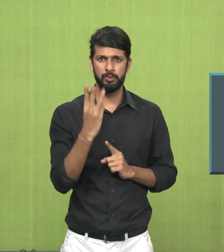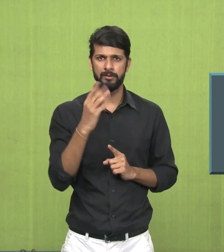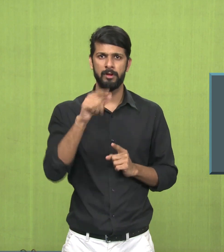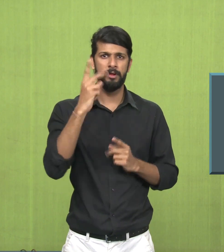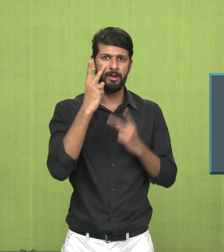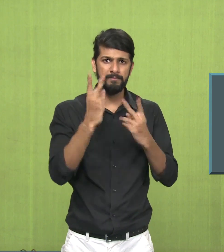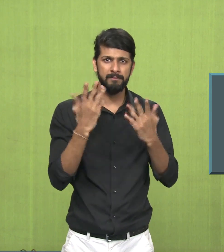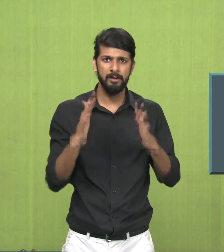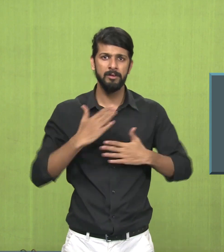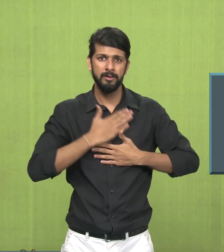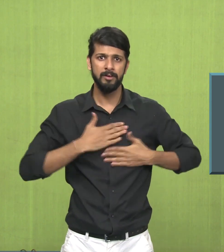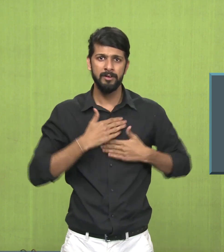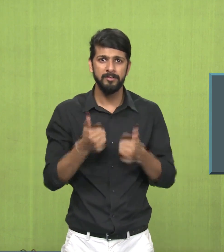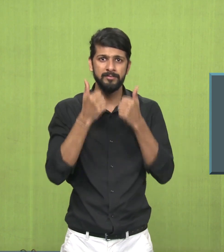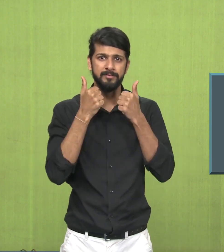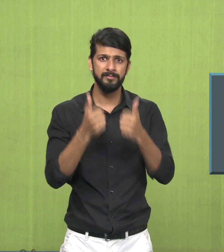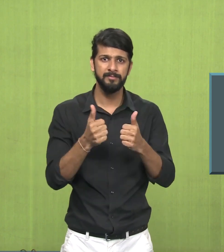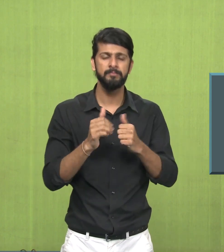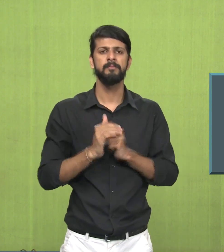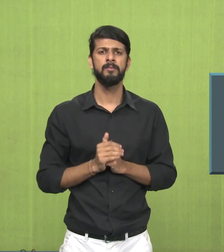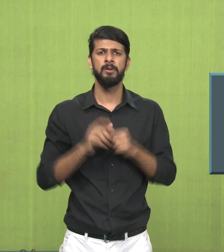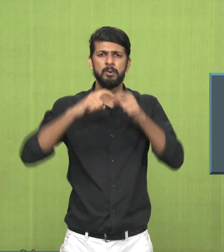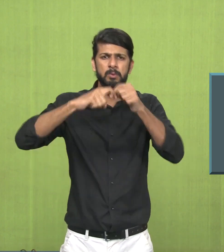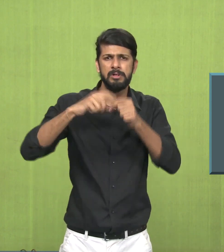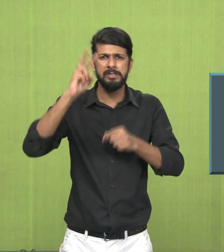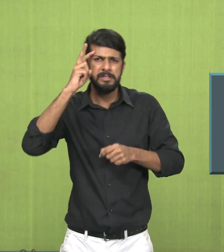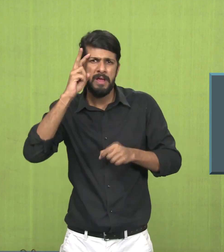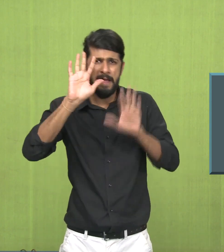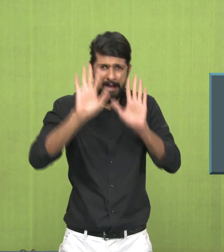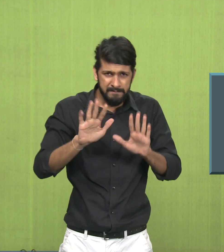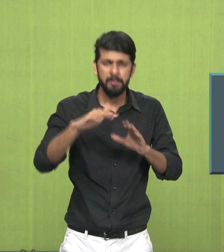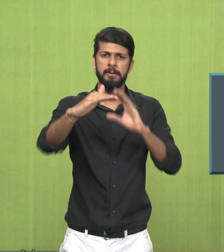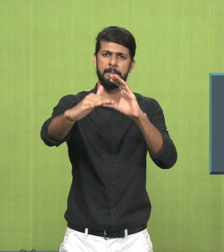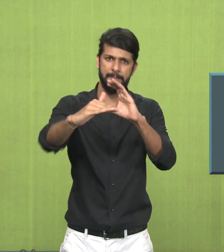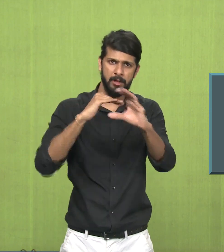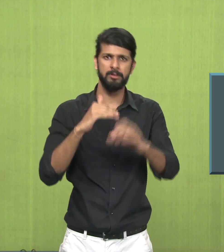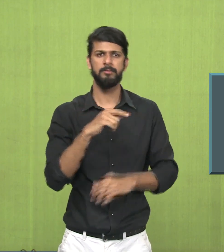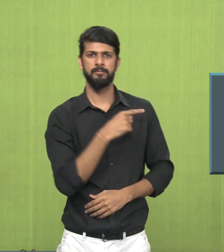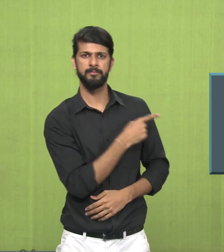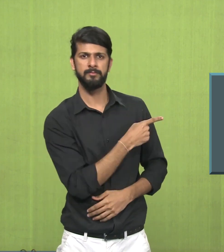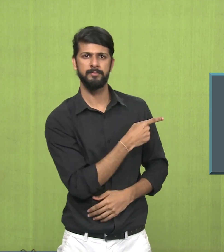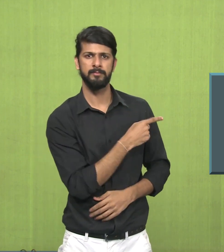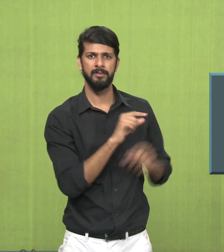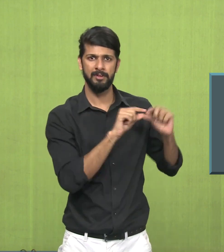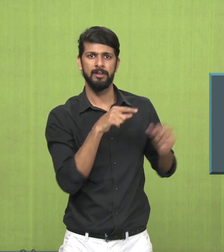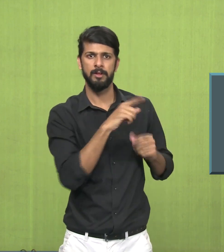I hope you enjoyed watching part 3 of the lesson. If you have any queries, please email us at